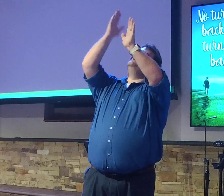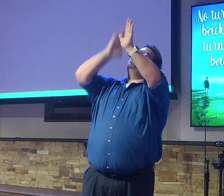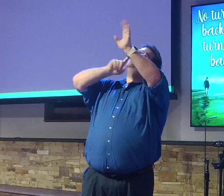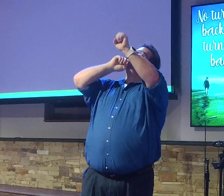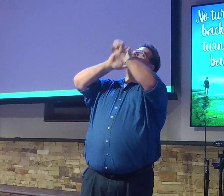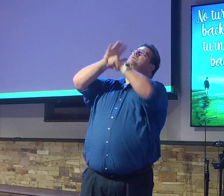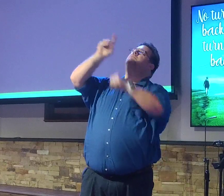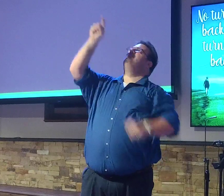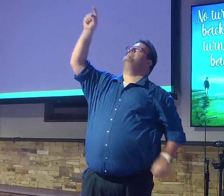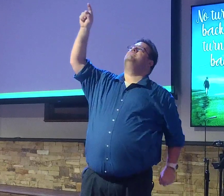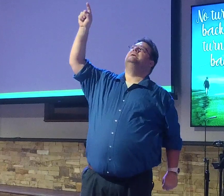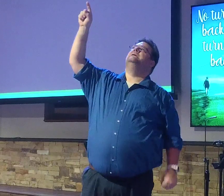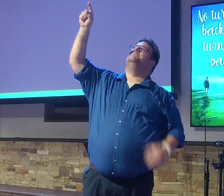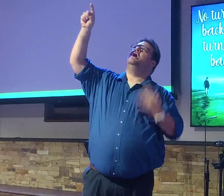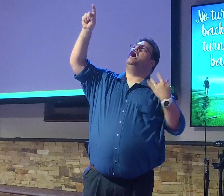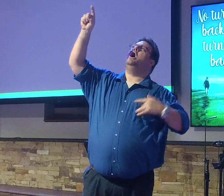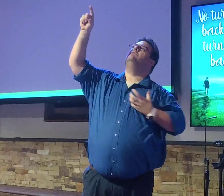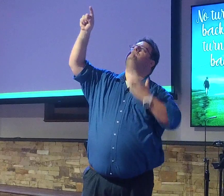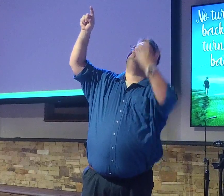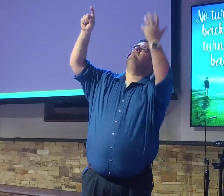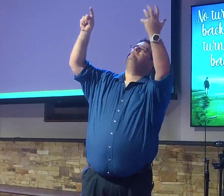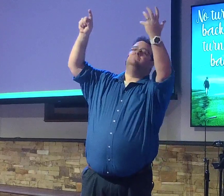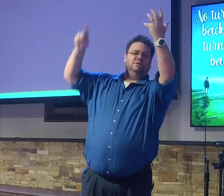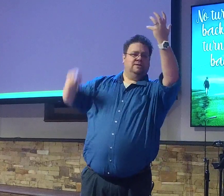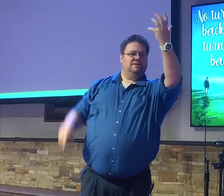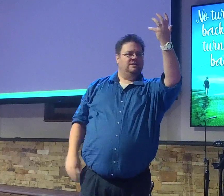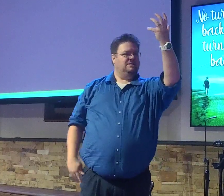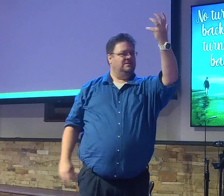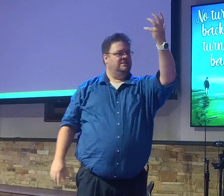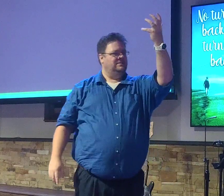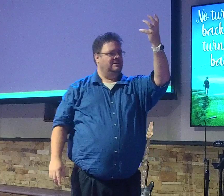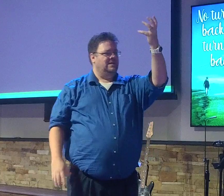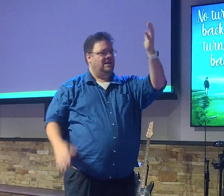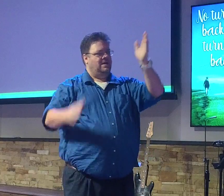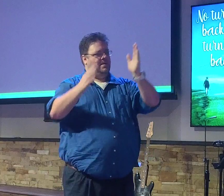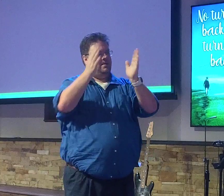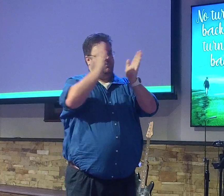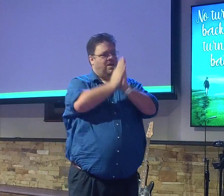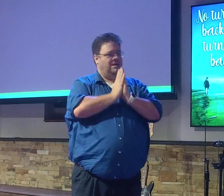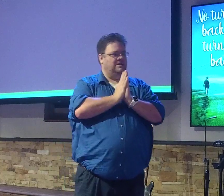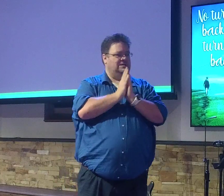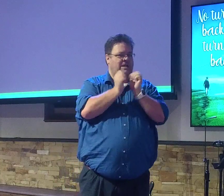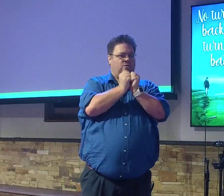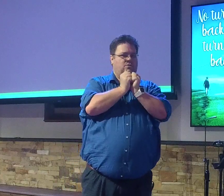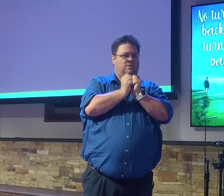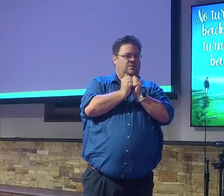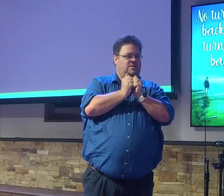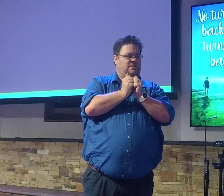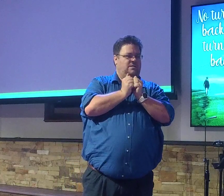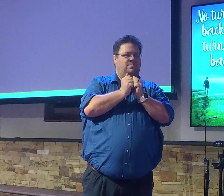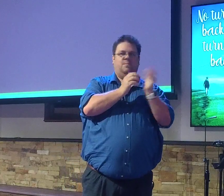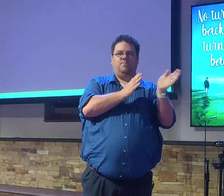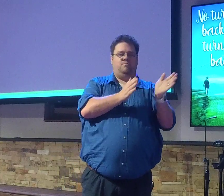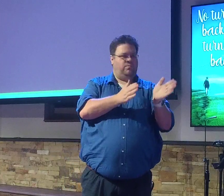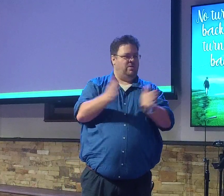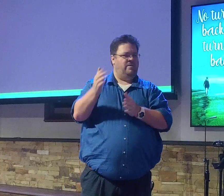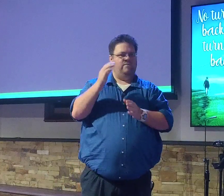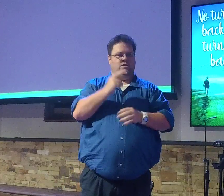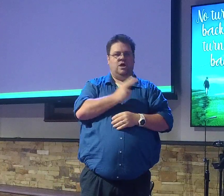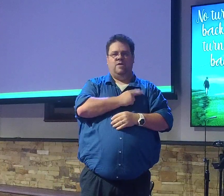made in our hearts today. So let's bow our heads right now. And let's pray together. Ushers, if you'll prepare for our offering. I hope